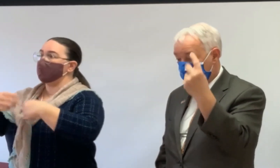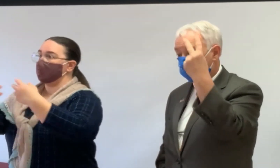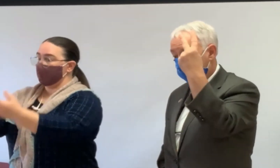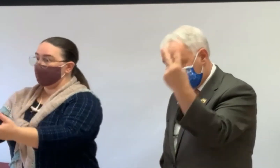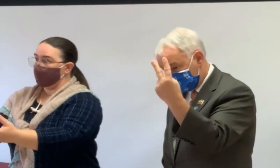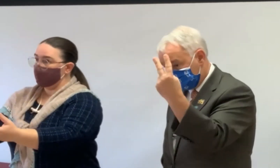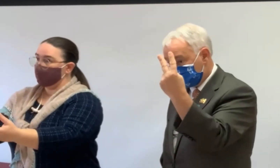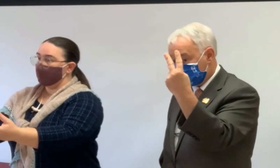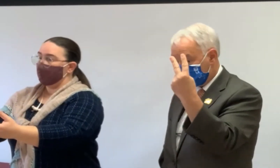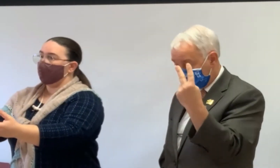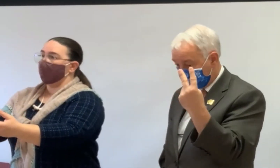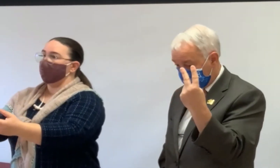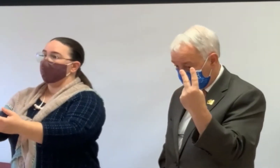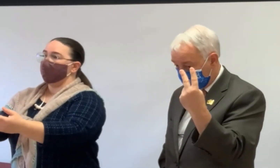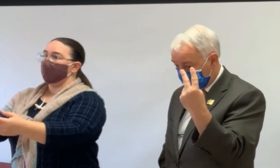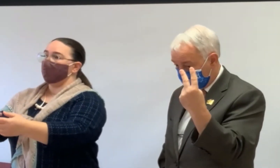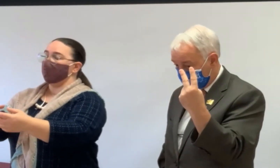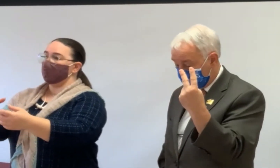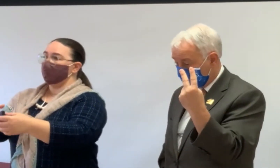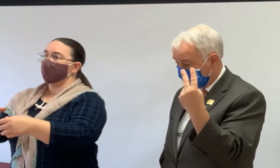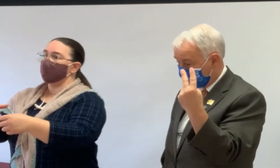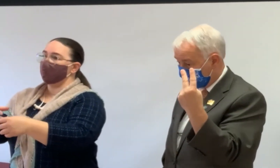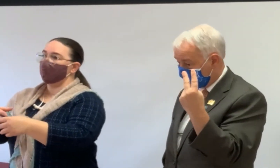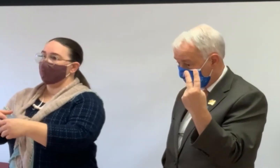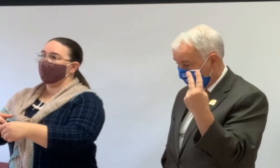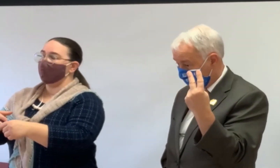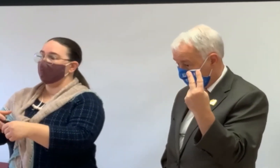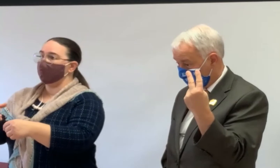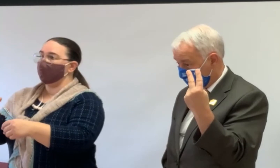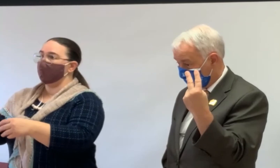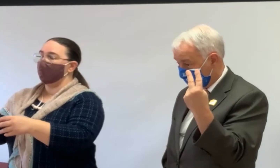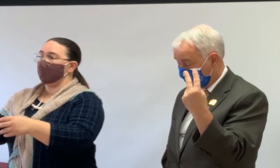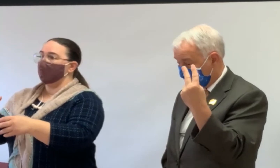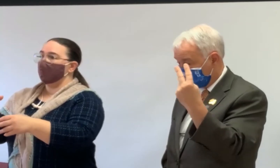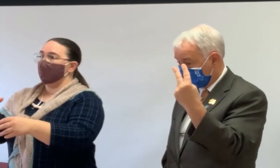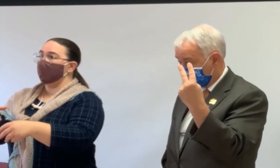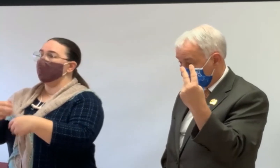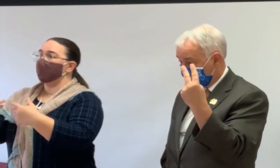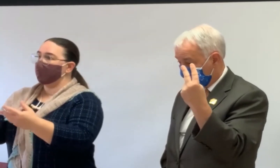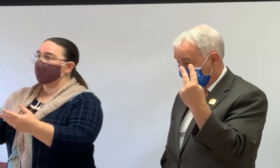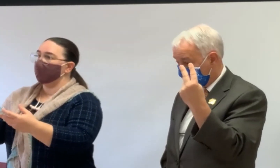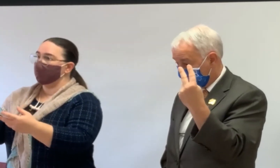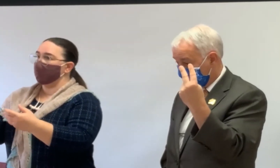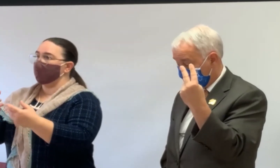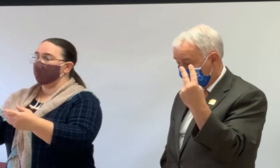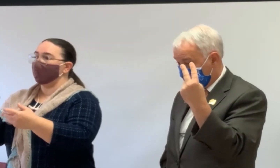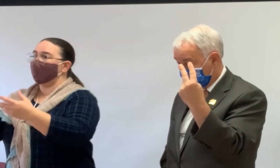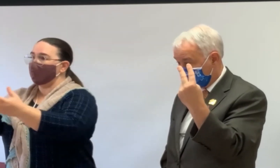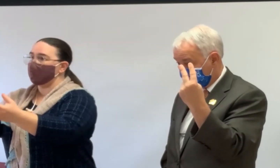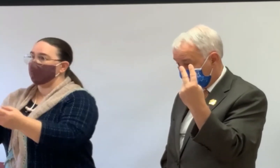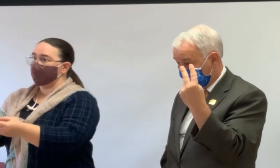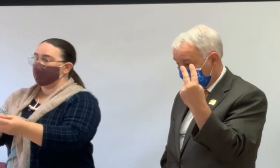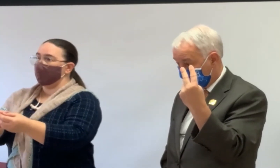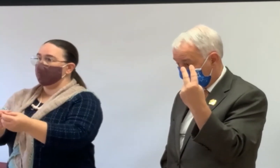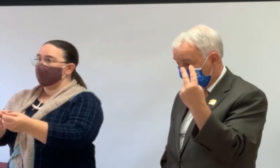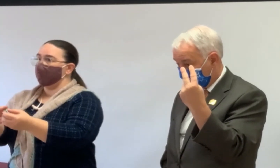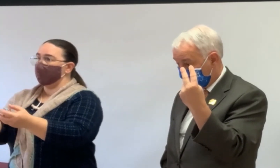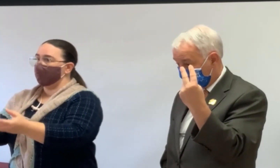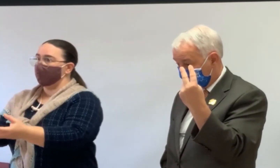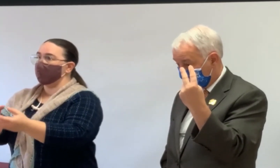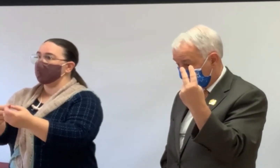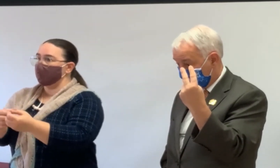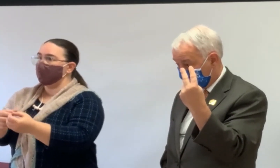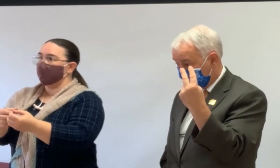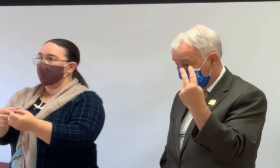a lump sum, um, similar to what you might get if you got a home equity loan or, you know, a cash out, um,